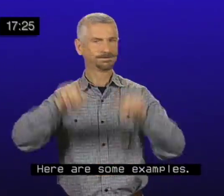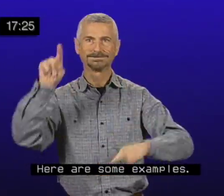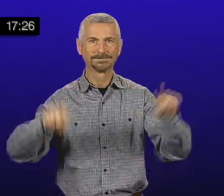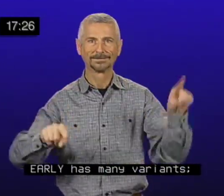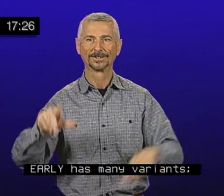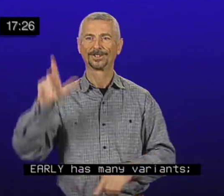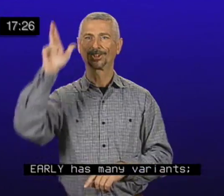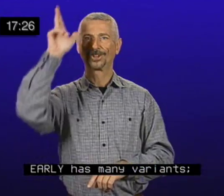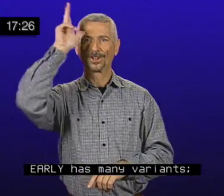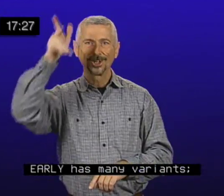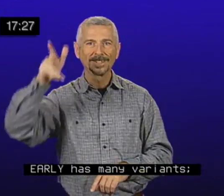many variants.